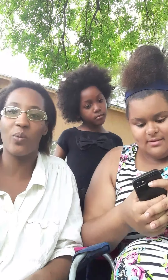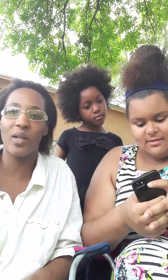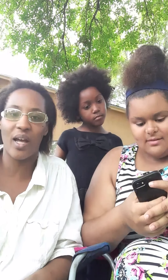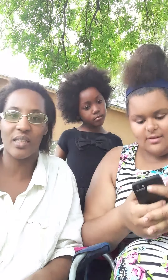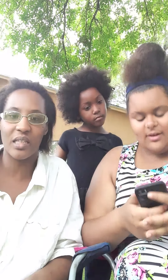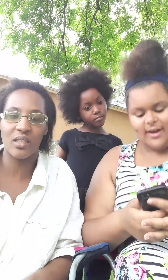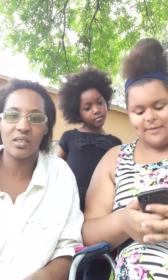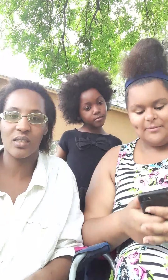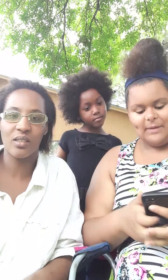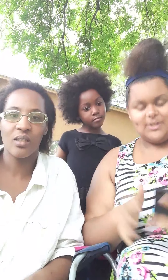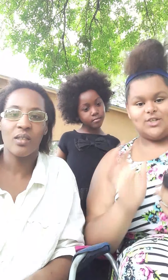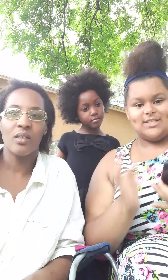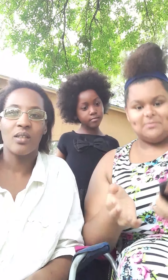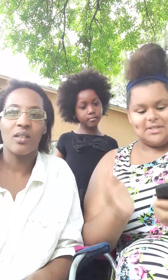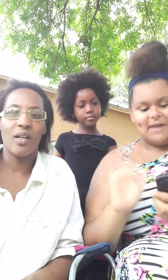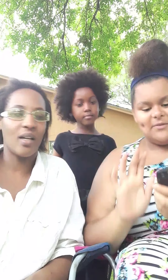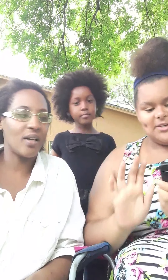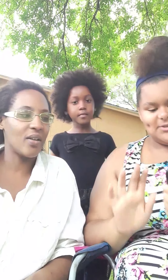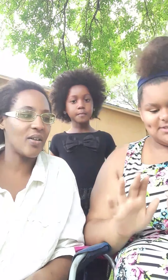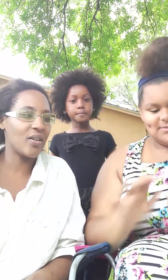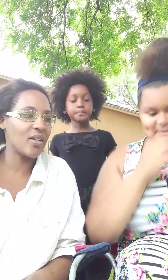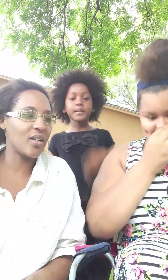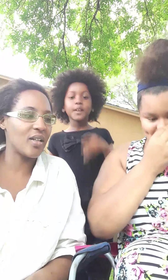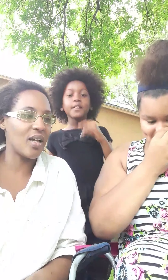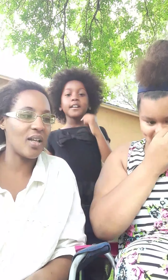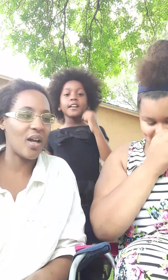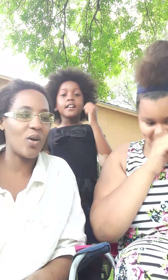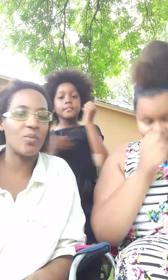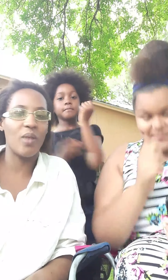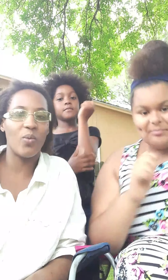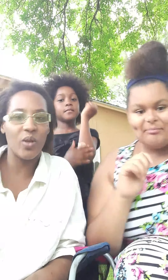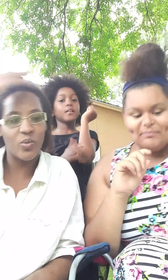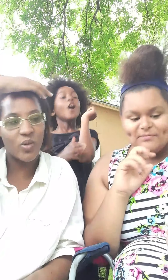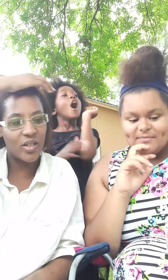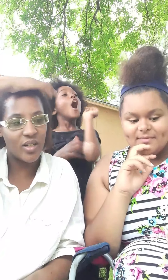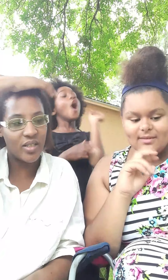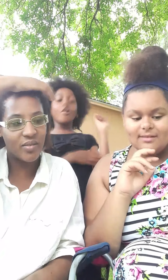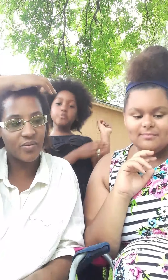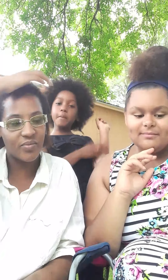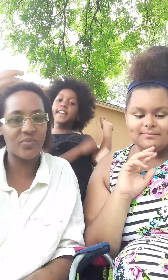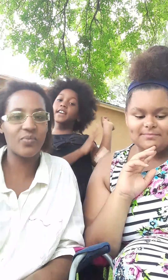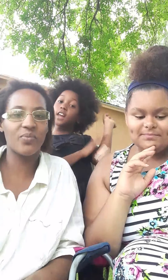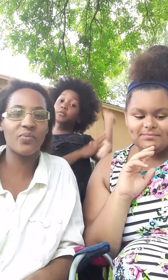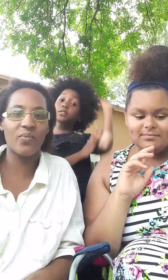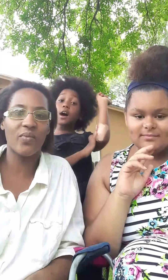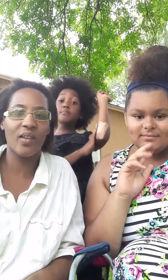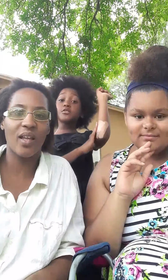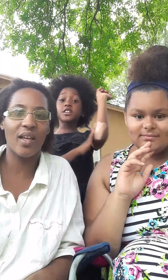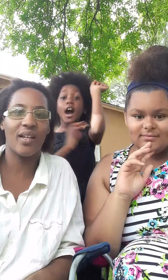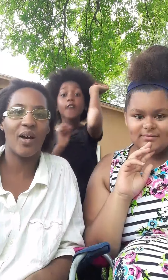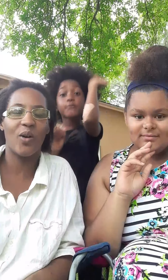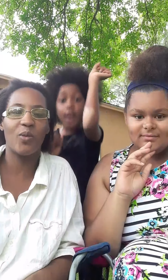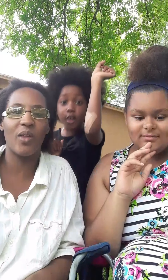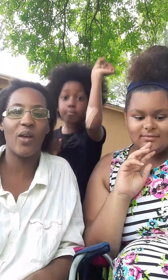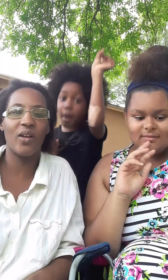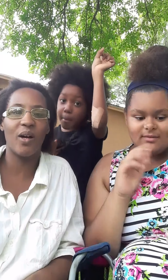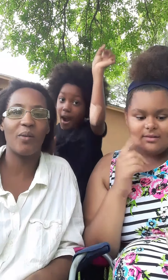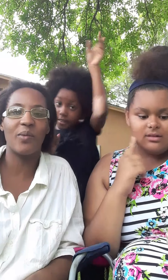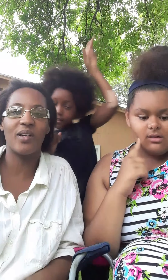like this okay i'm gonna try something i'm gonna do something and i hope that we would oh speaking of clumsy i fell off my bike i